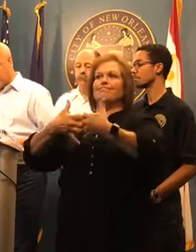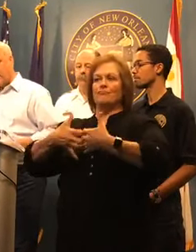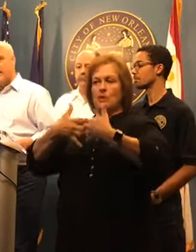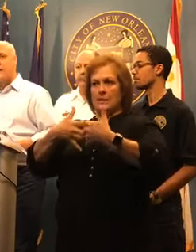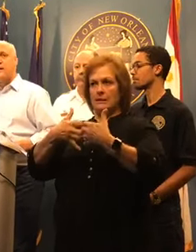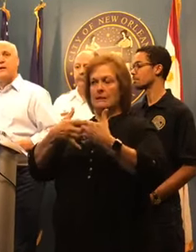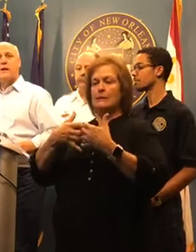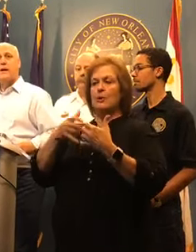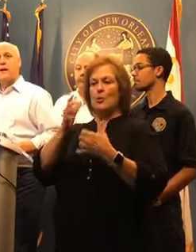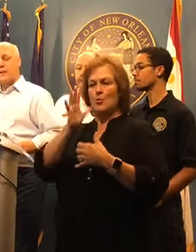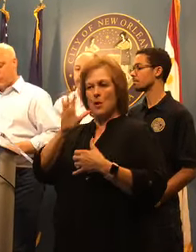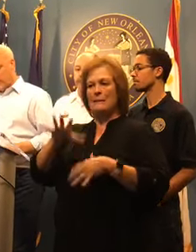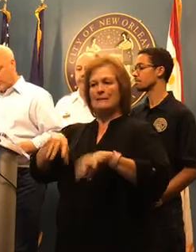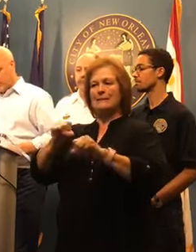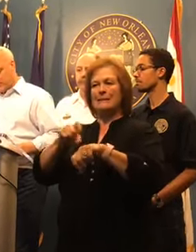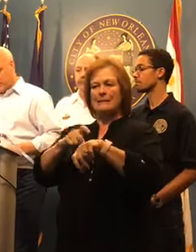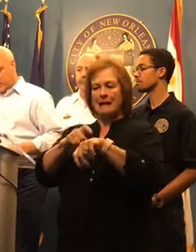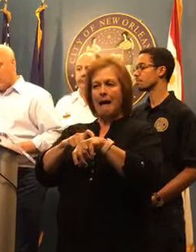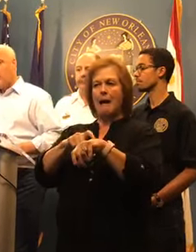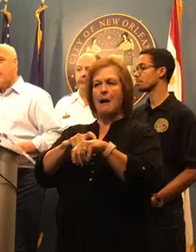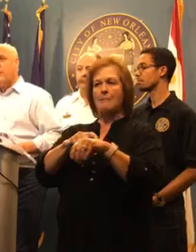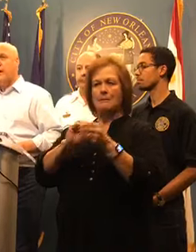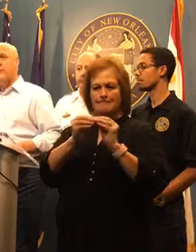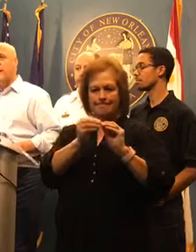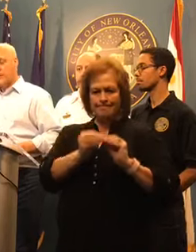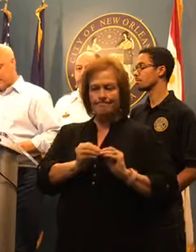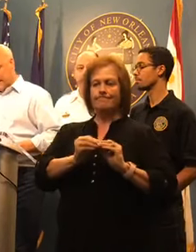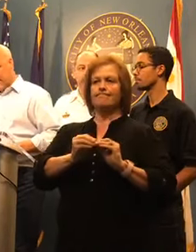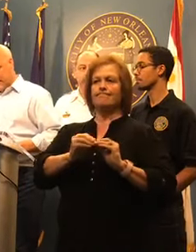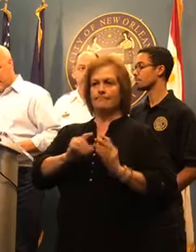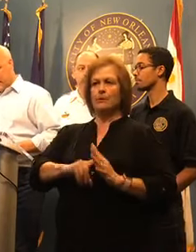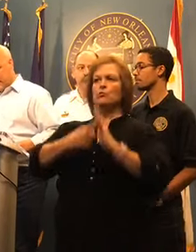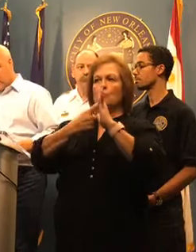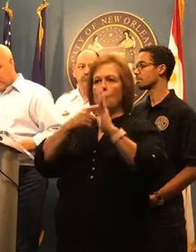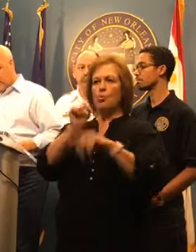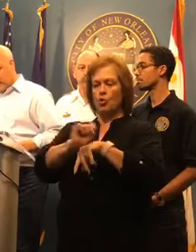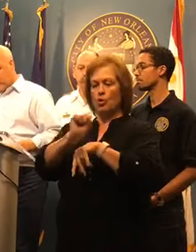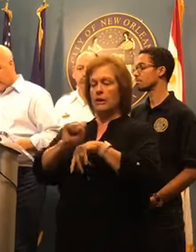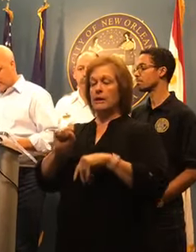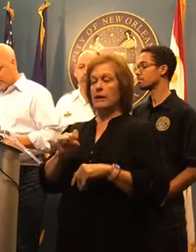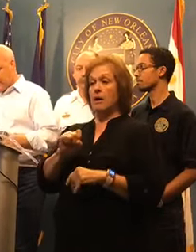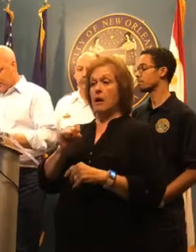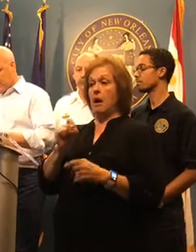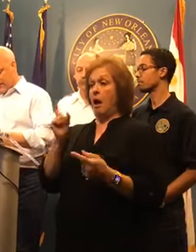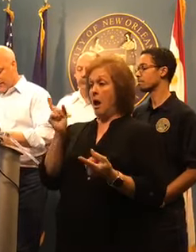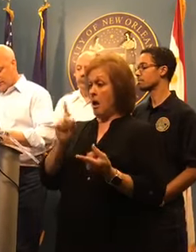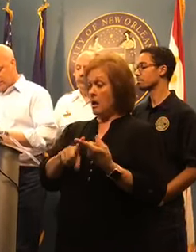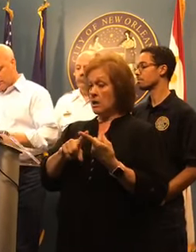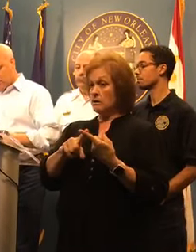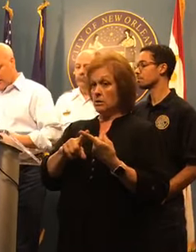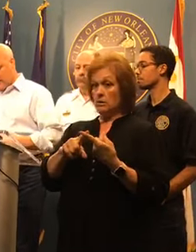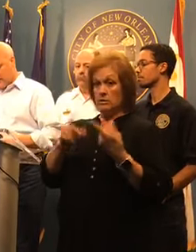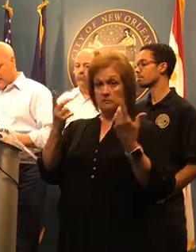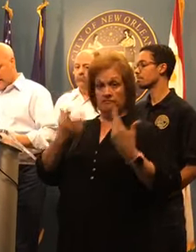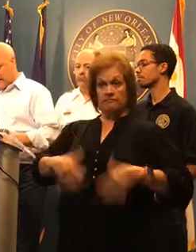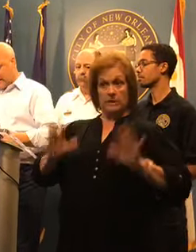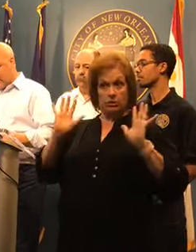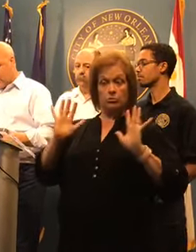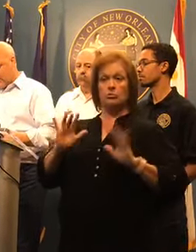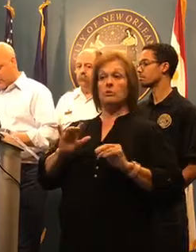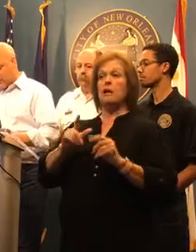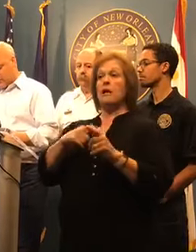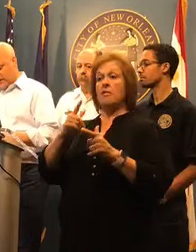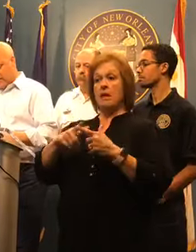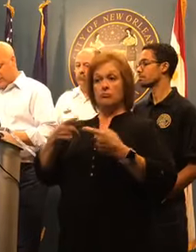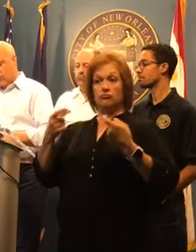to get them connected and operational. We will keep you updated on that. Until these generators are set up and we have additional turbines come back in line,